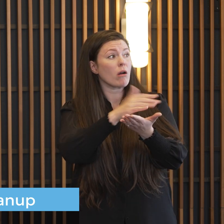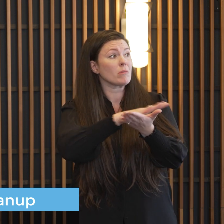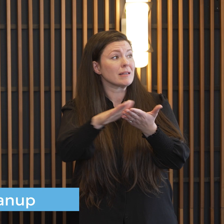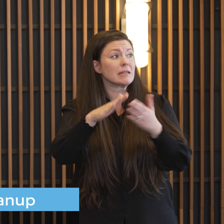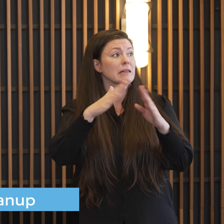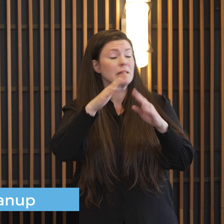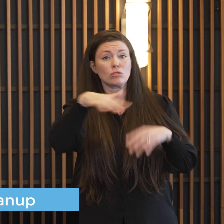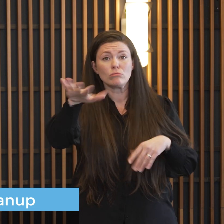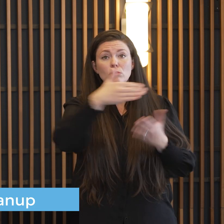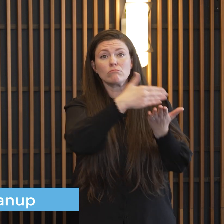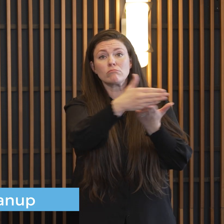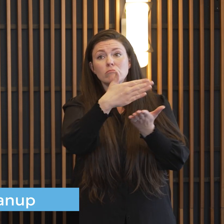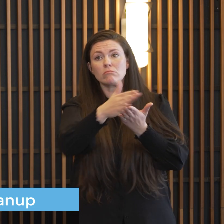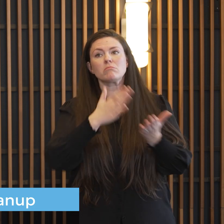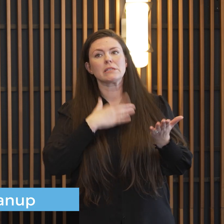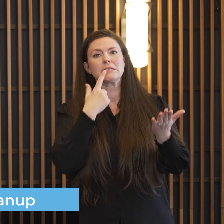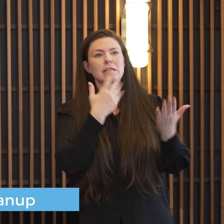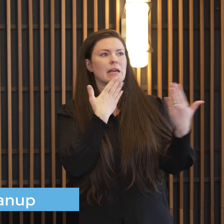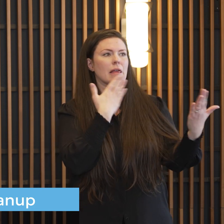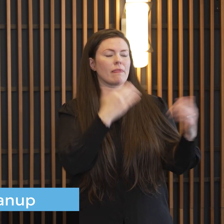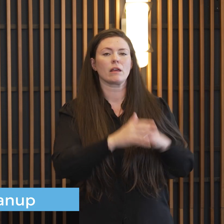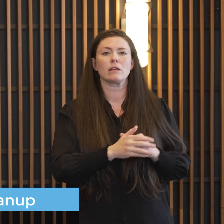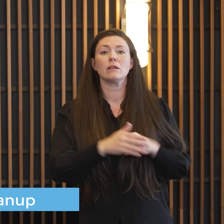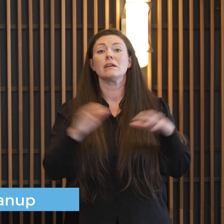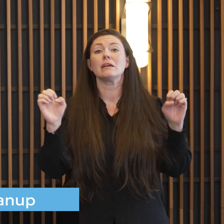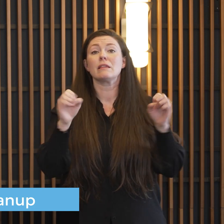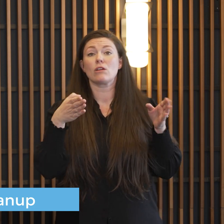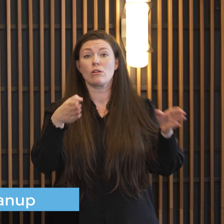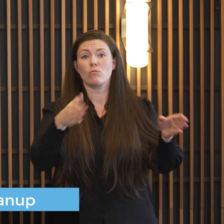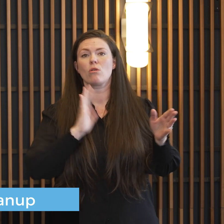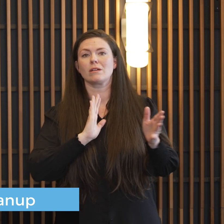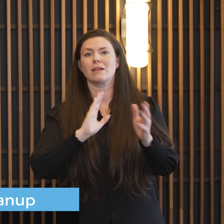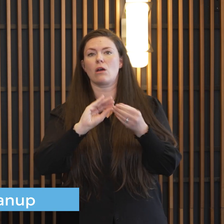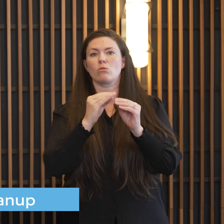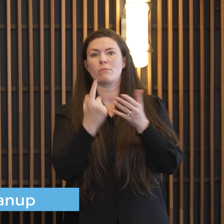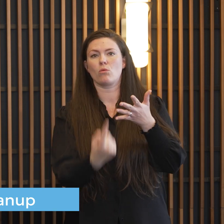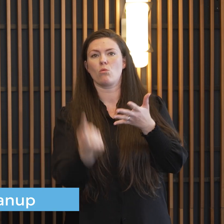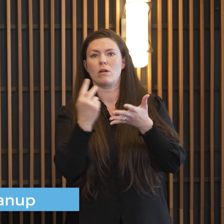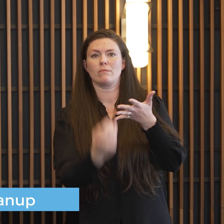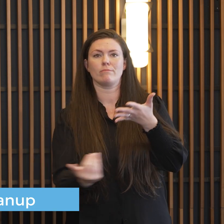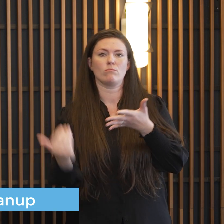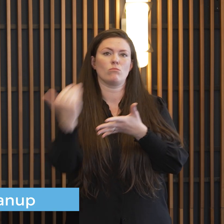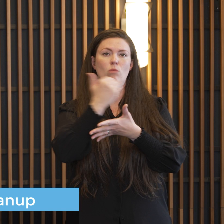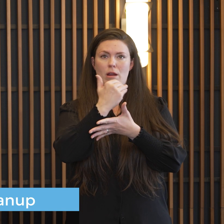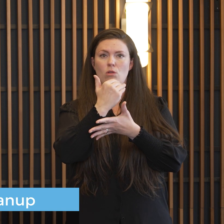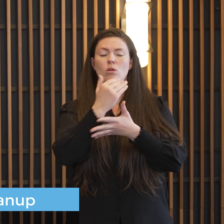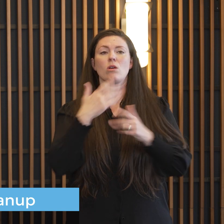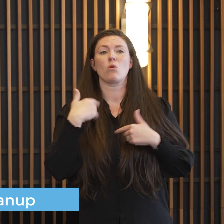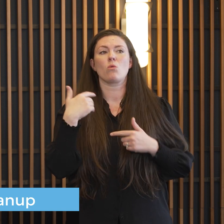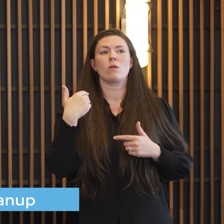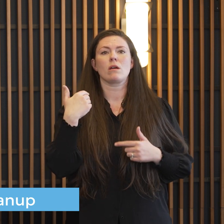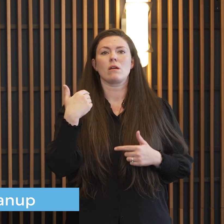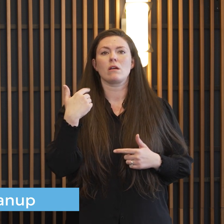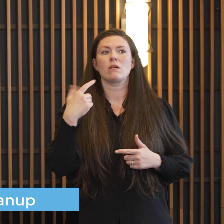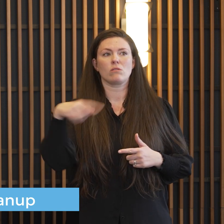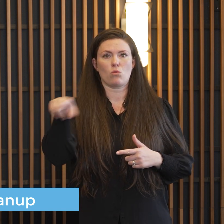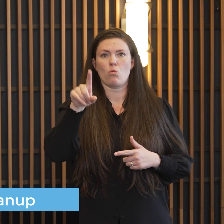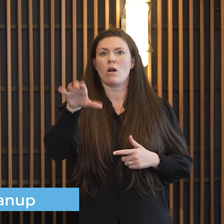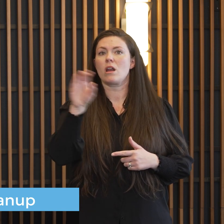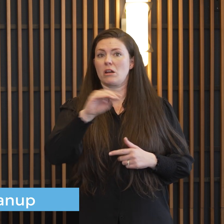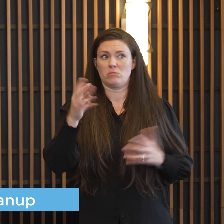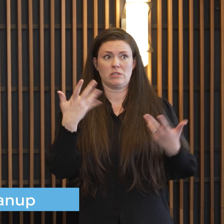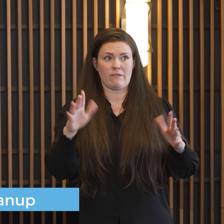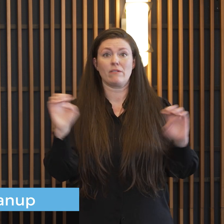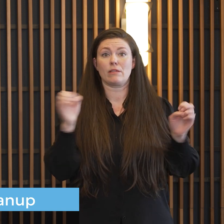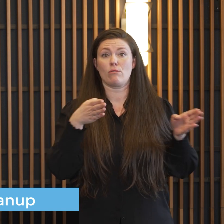obviously our emergency routes are our number one priority on an event like this we have a hundred we have those a hundred percent